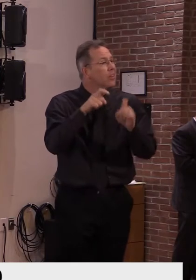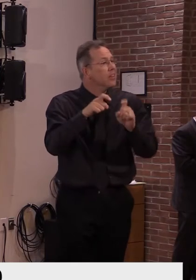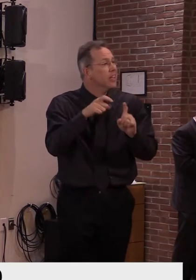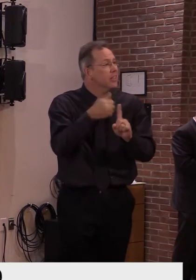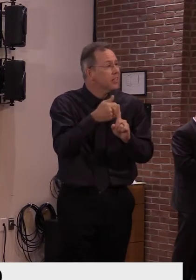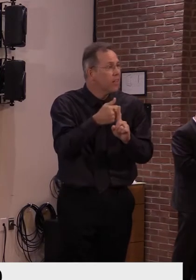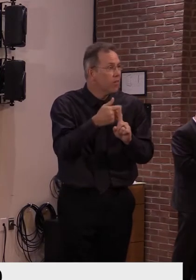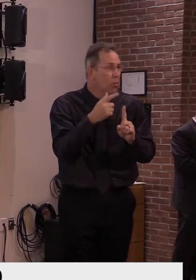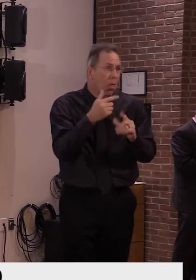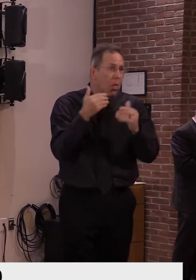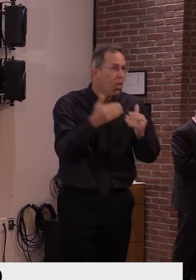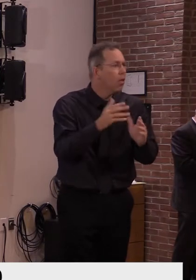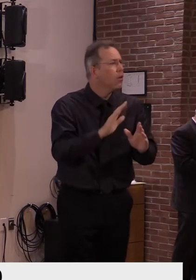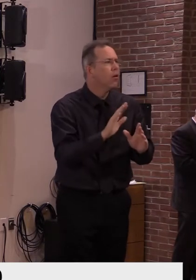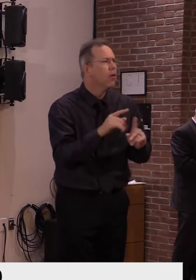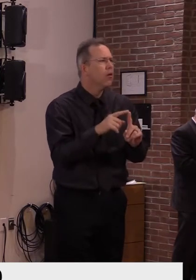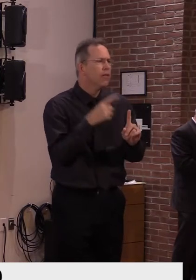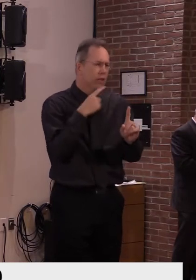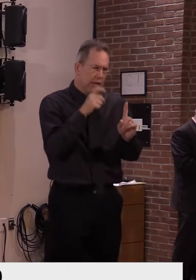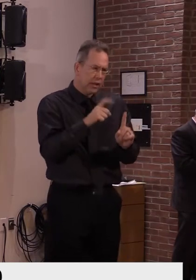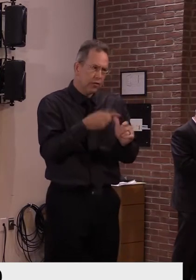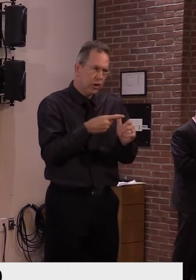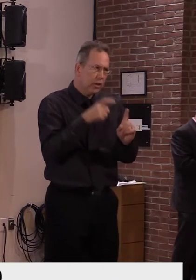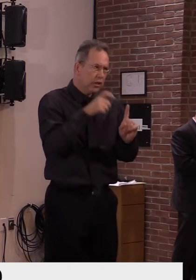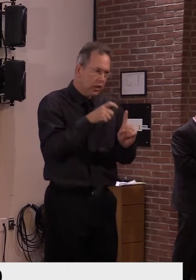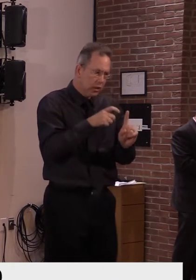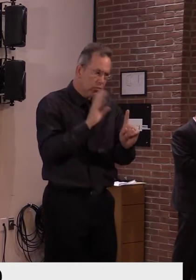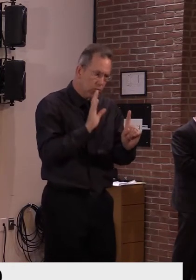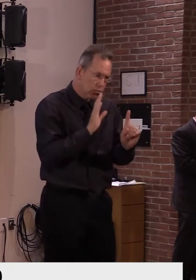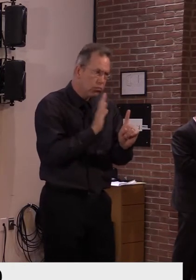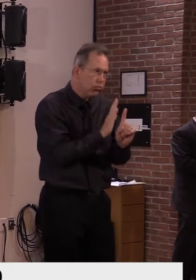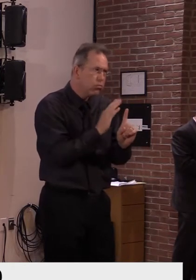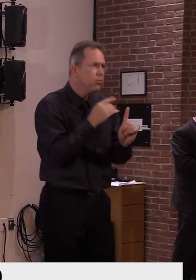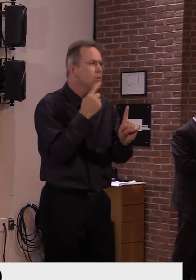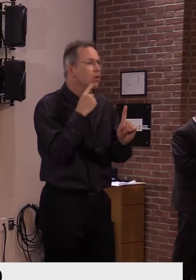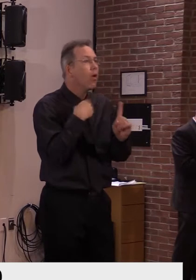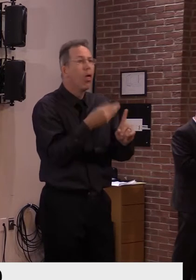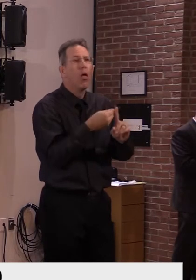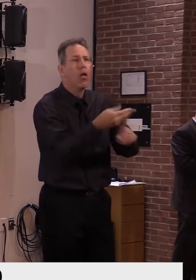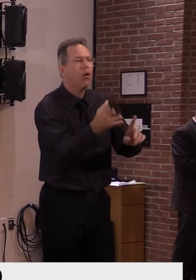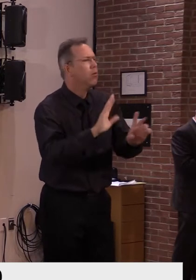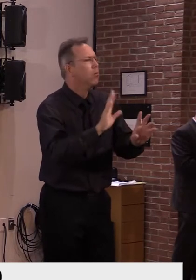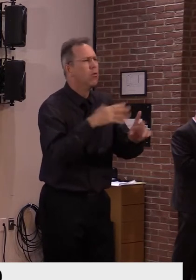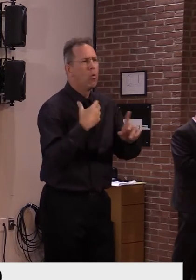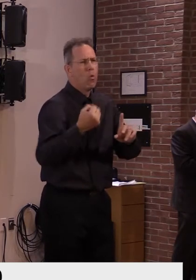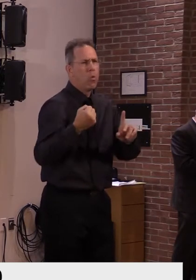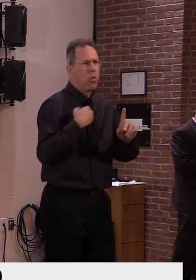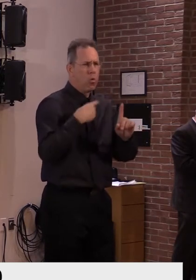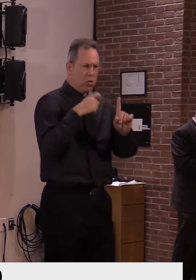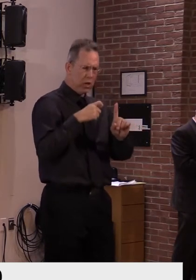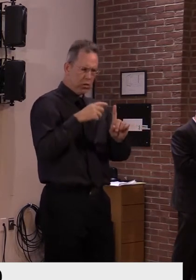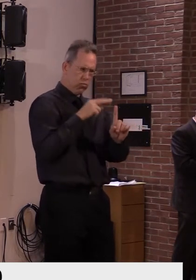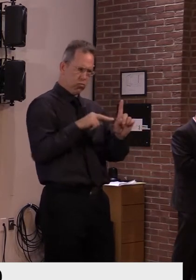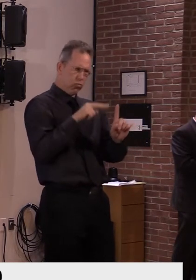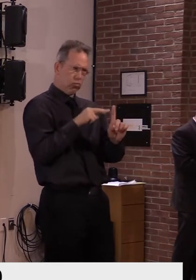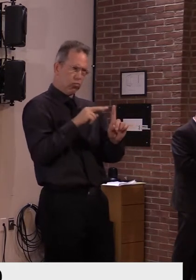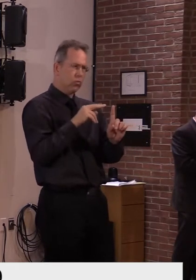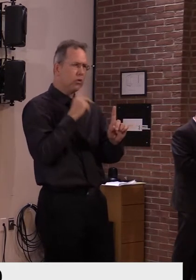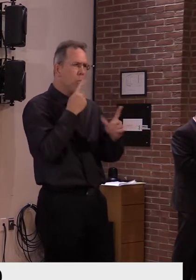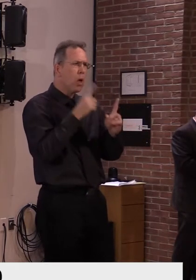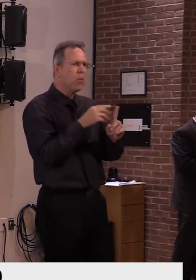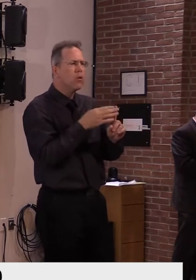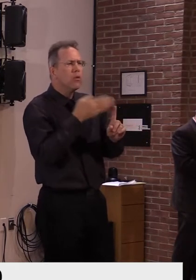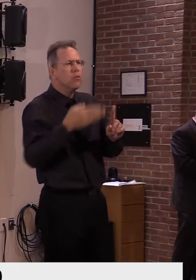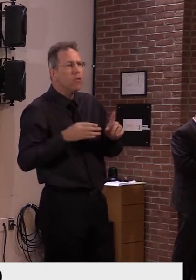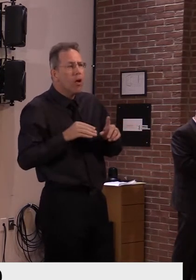about at the previous press conference. It's the step before that. So these are very pivotal trials to get to FDA